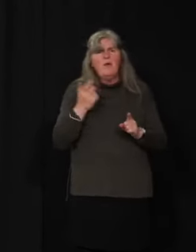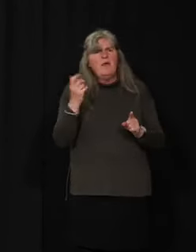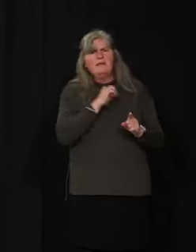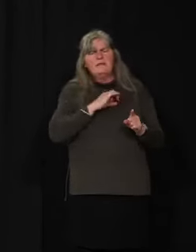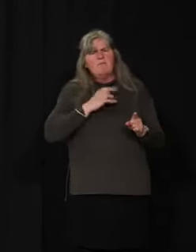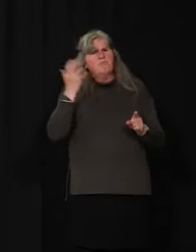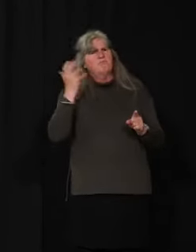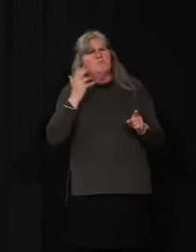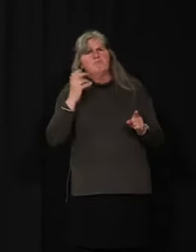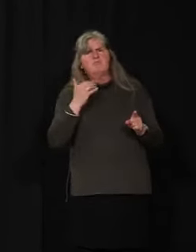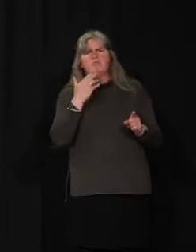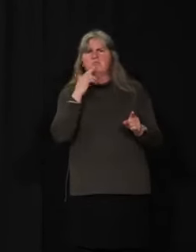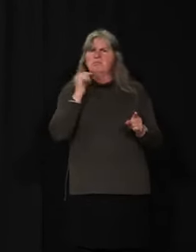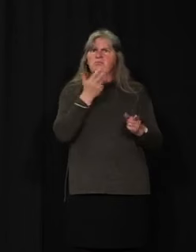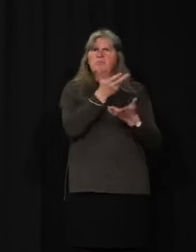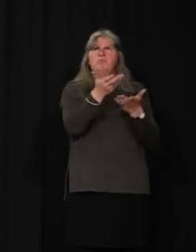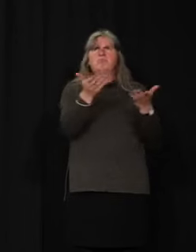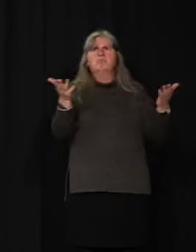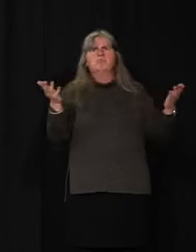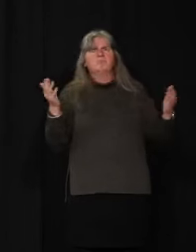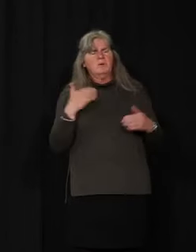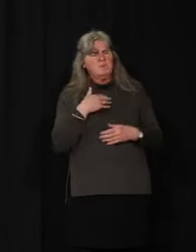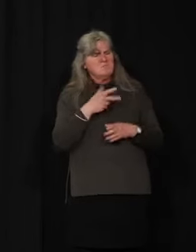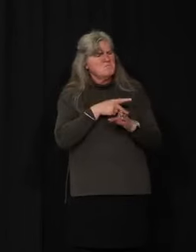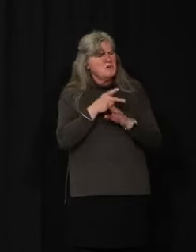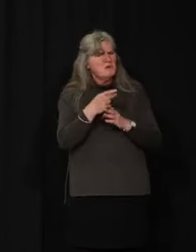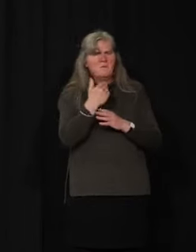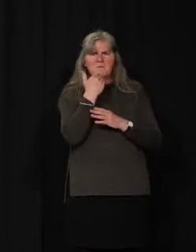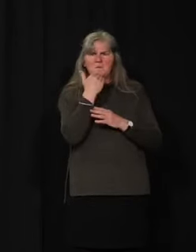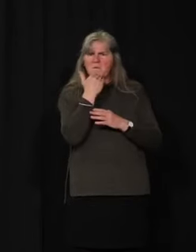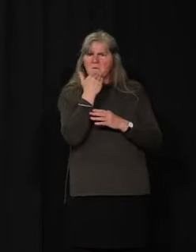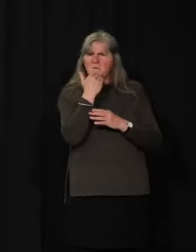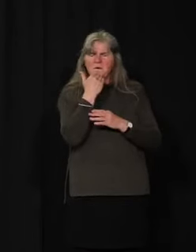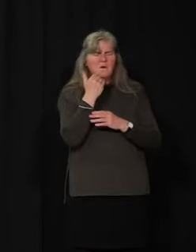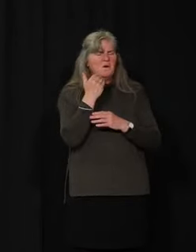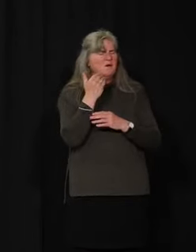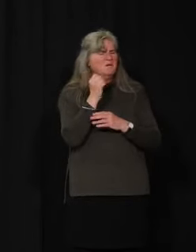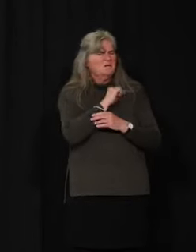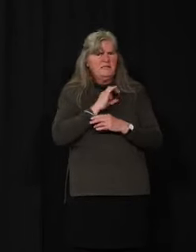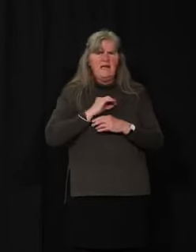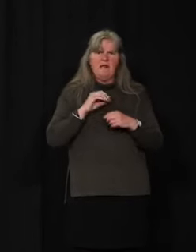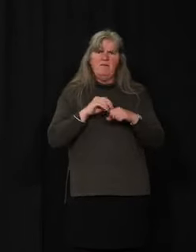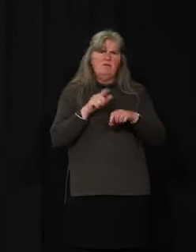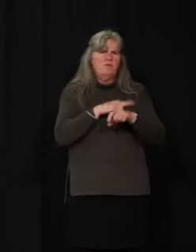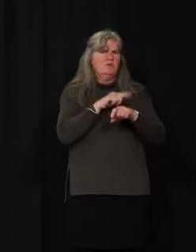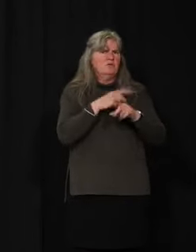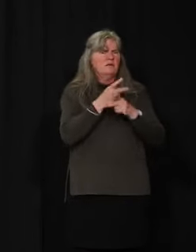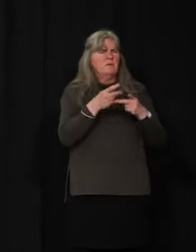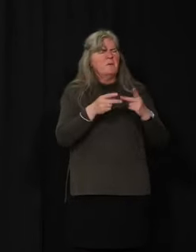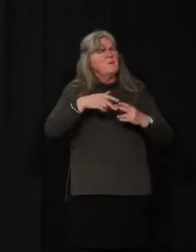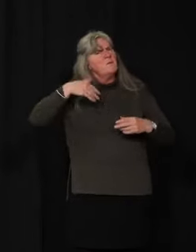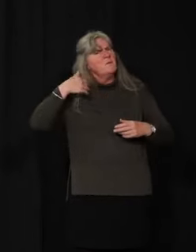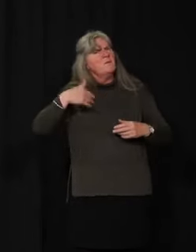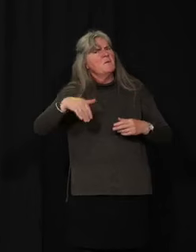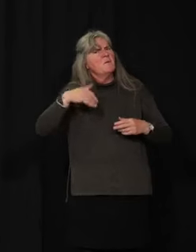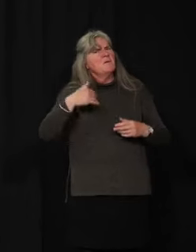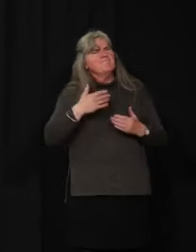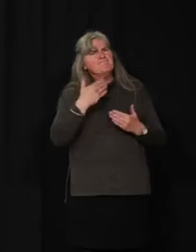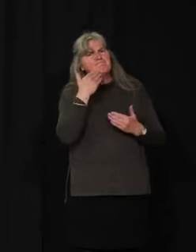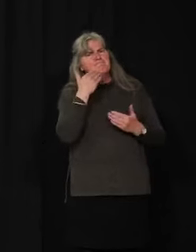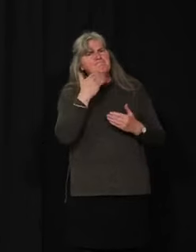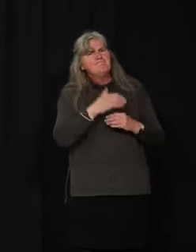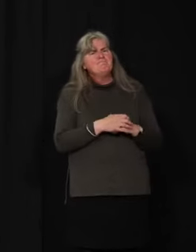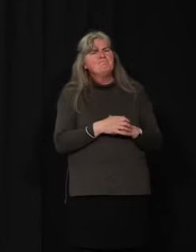work. We are so lucky to have the level of professionalism that we do have in our long-term care facilities. We